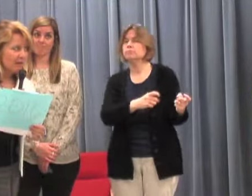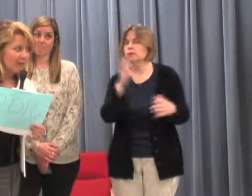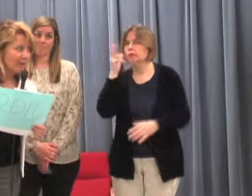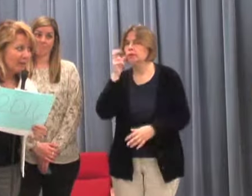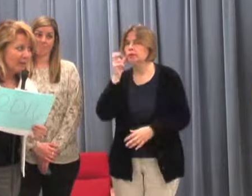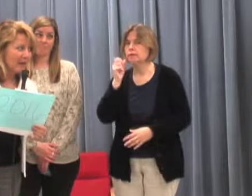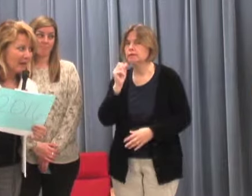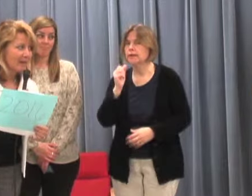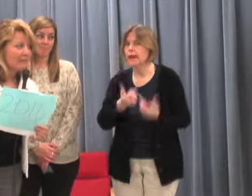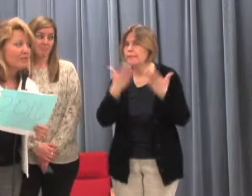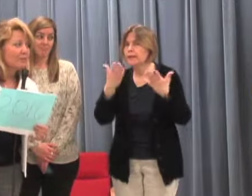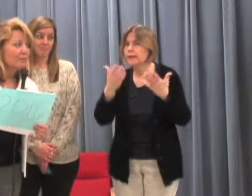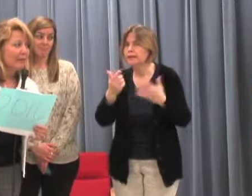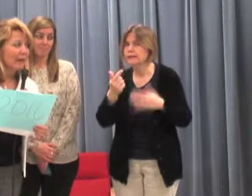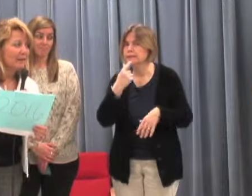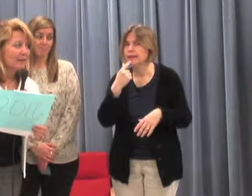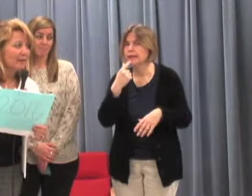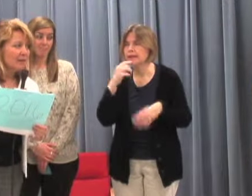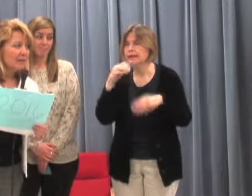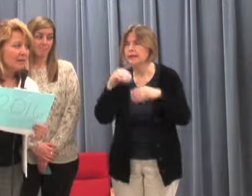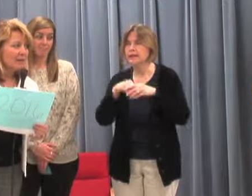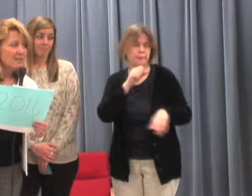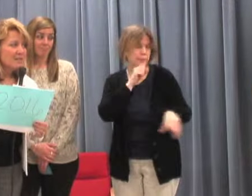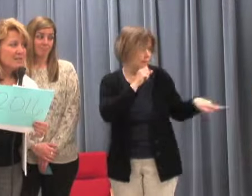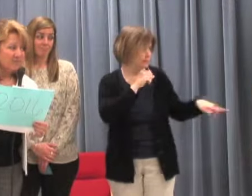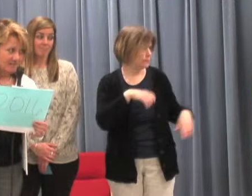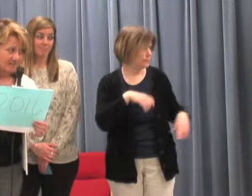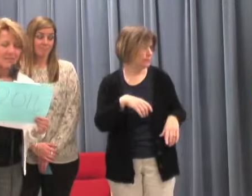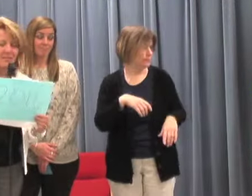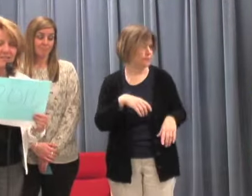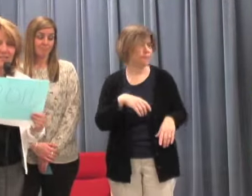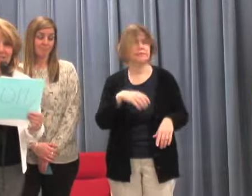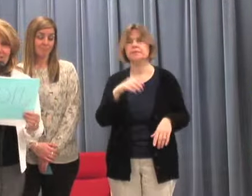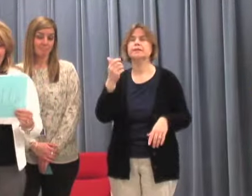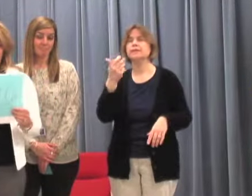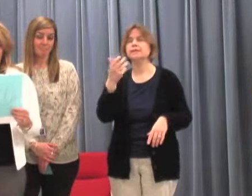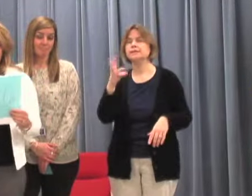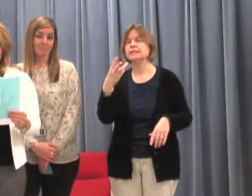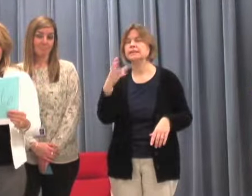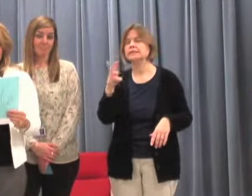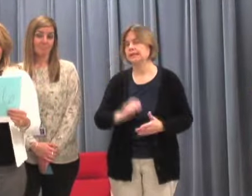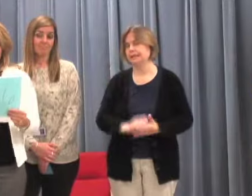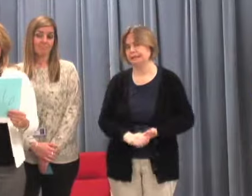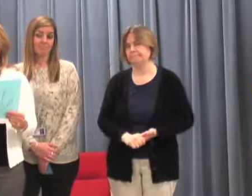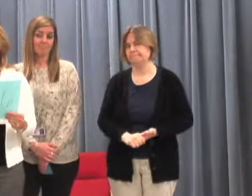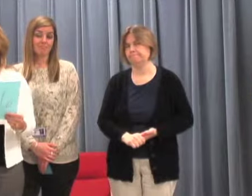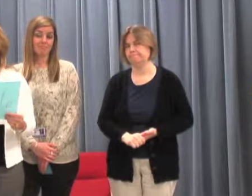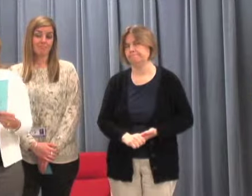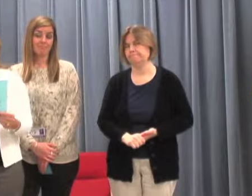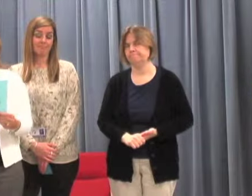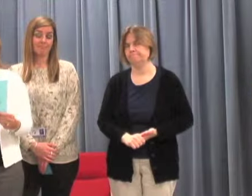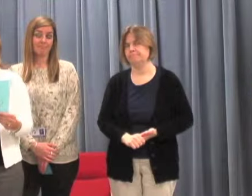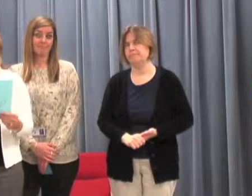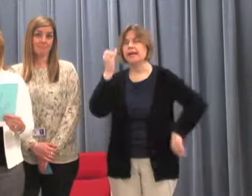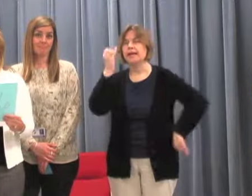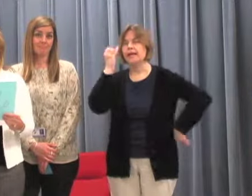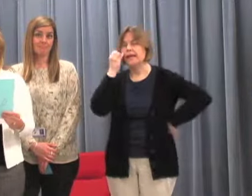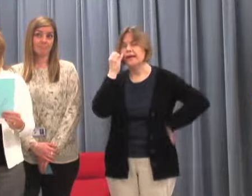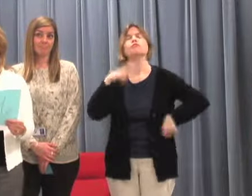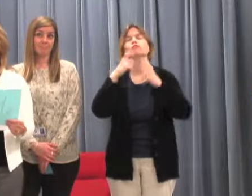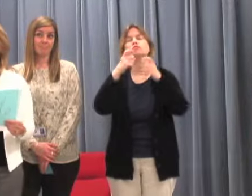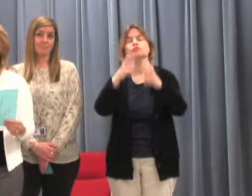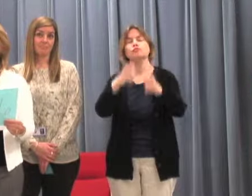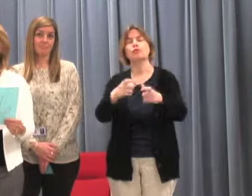it? How many? Say it in the mic. Sixteen. Sixteen. And if you donate 2